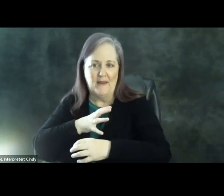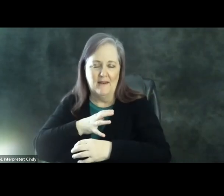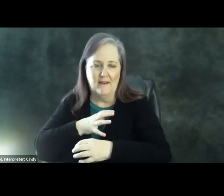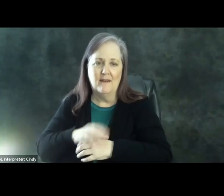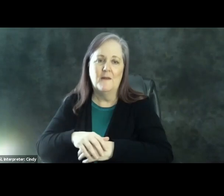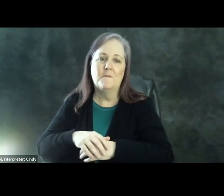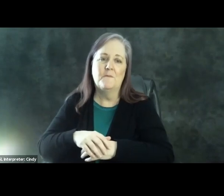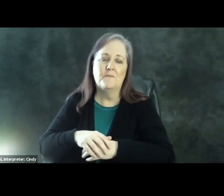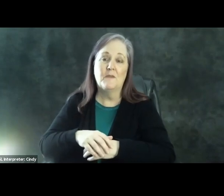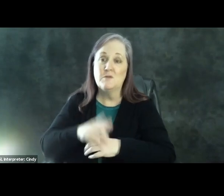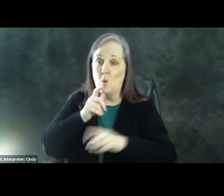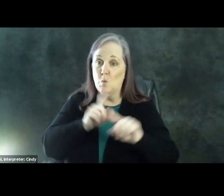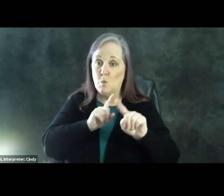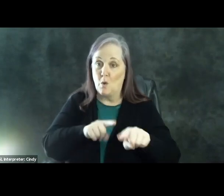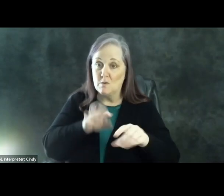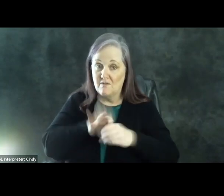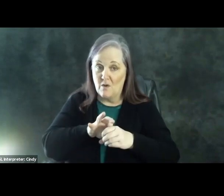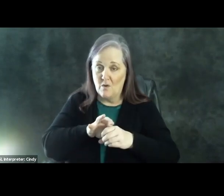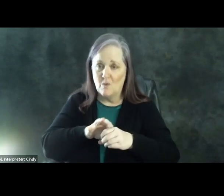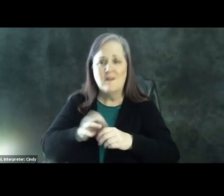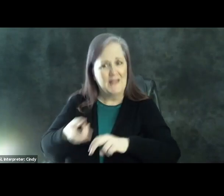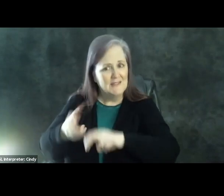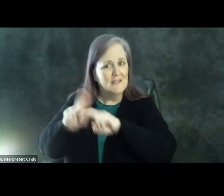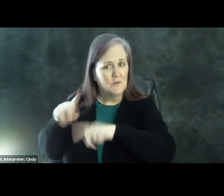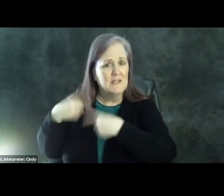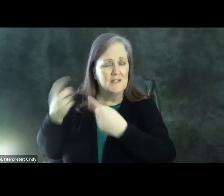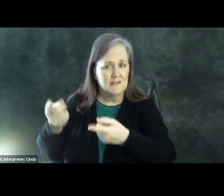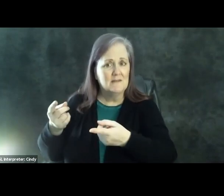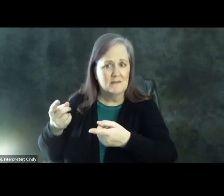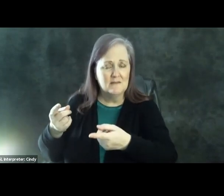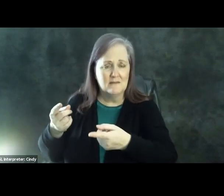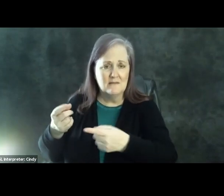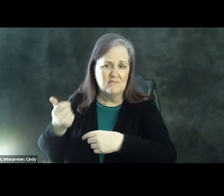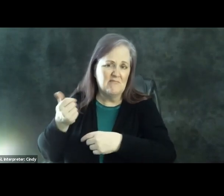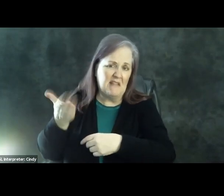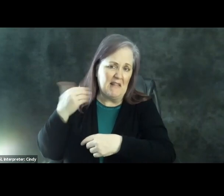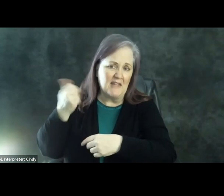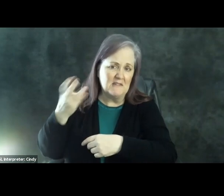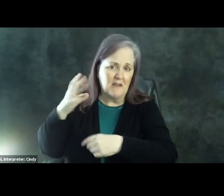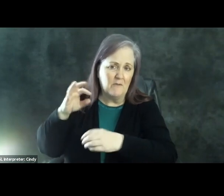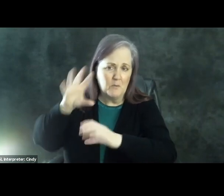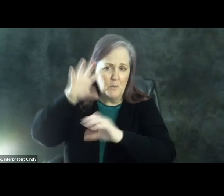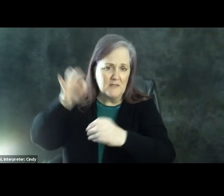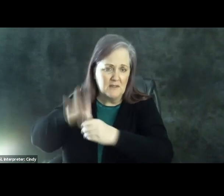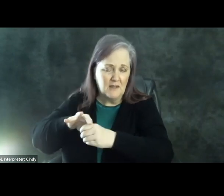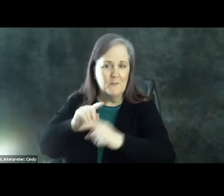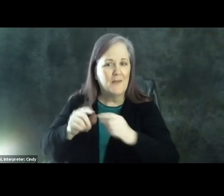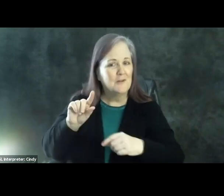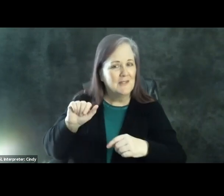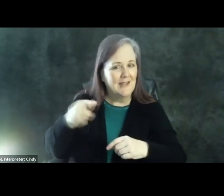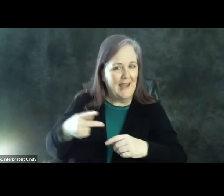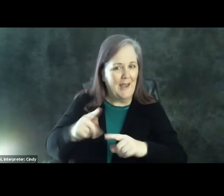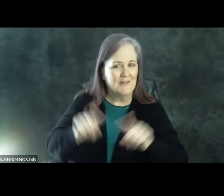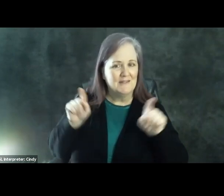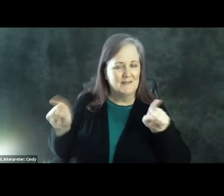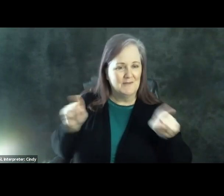turnout in general has kind of increased over recent presidential elections, there still is this gap between kind of the